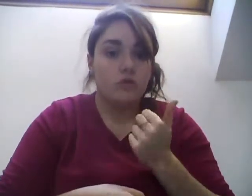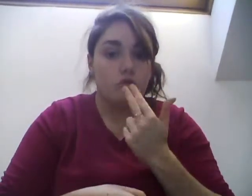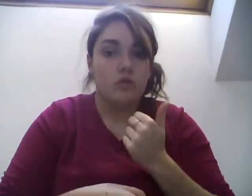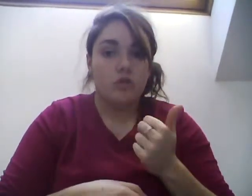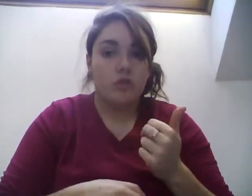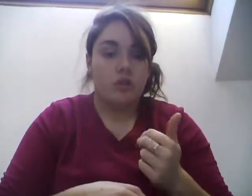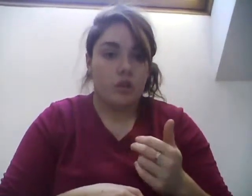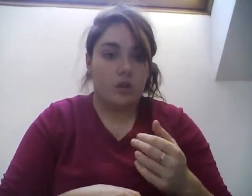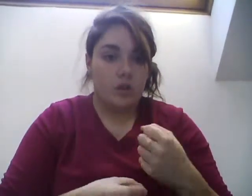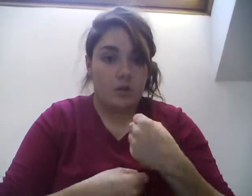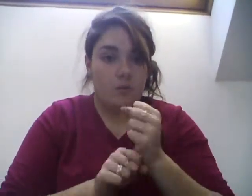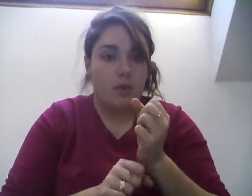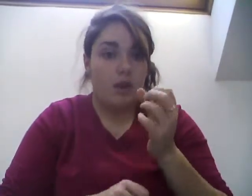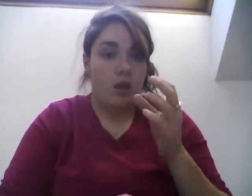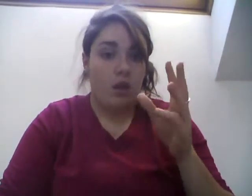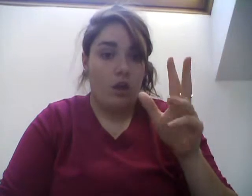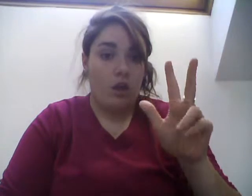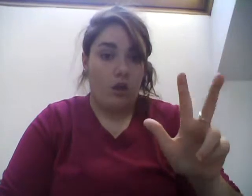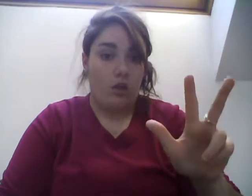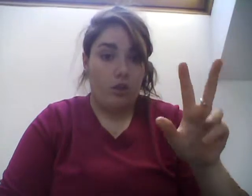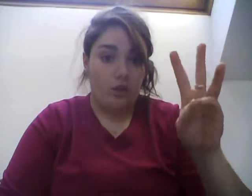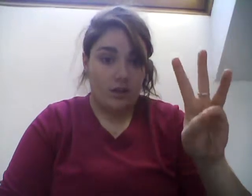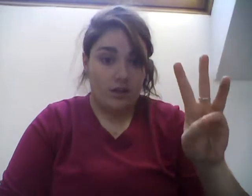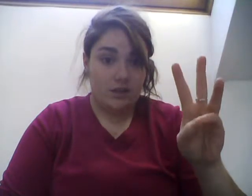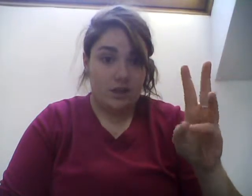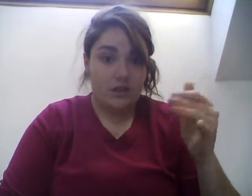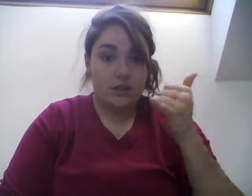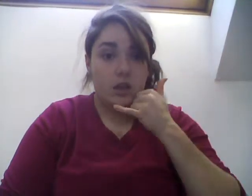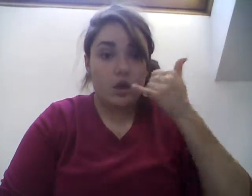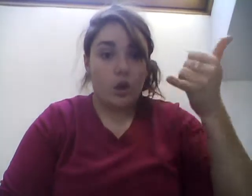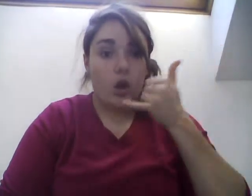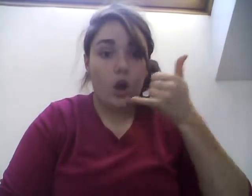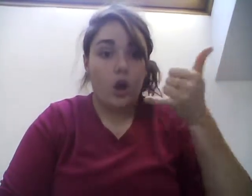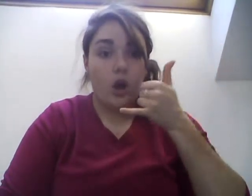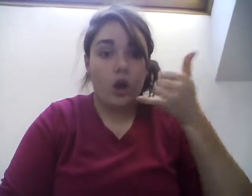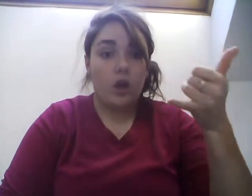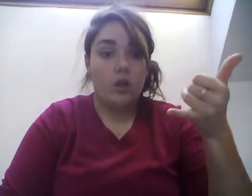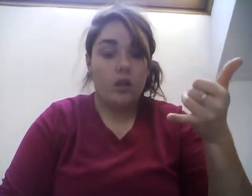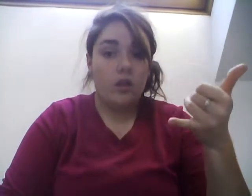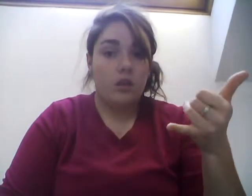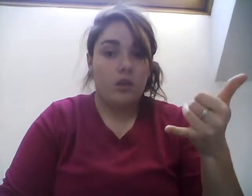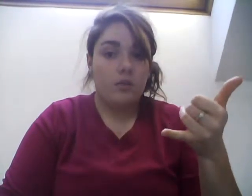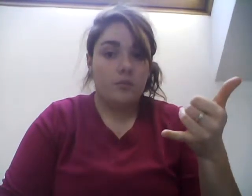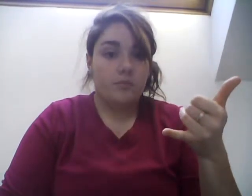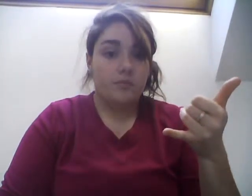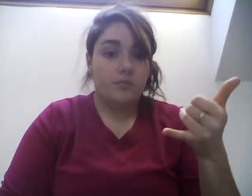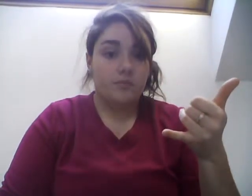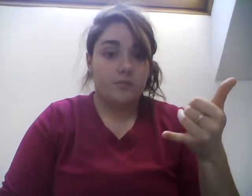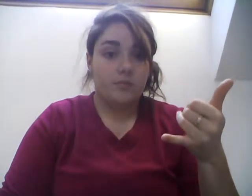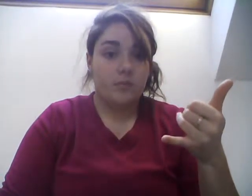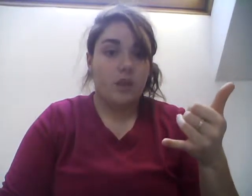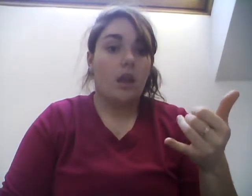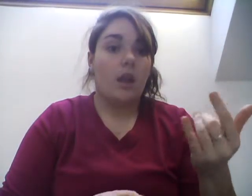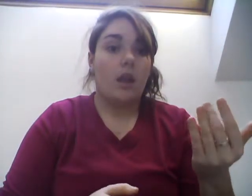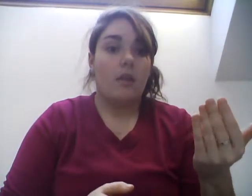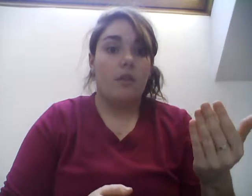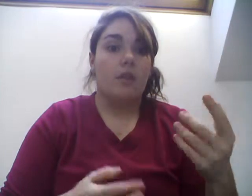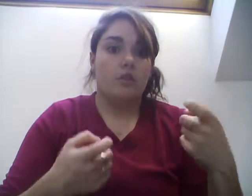36 phone calls, and then you need to recharge again. Each phone call uses only one ATP unit of